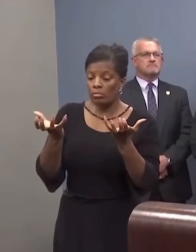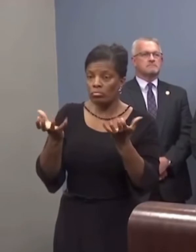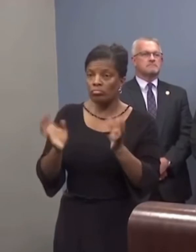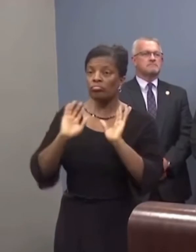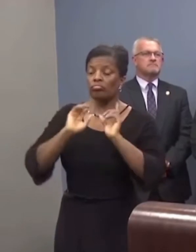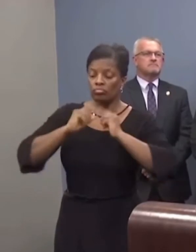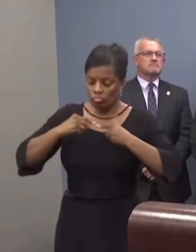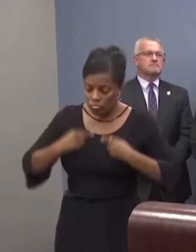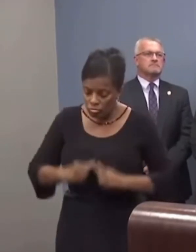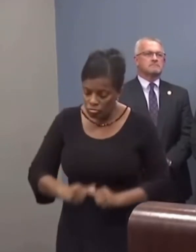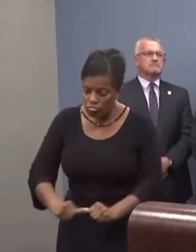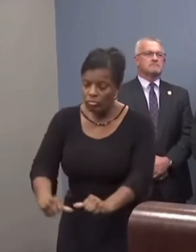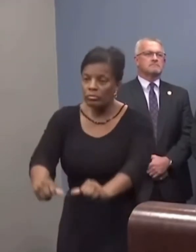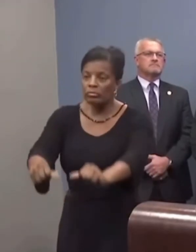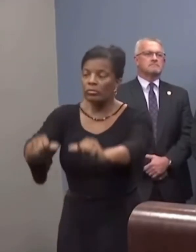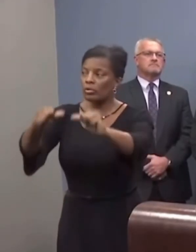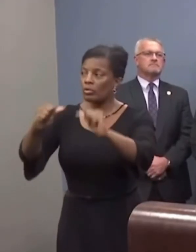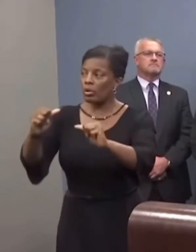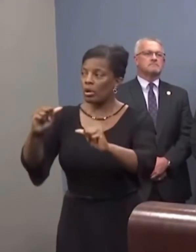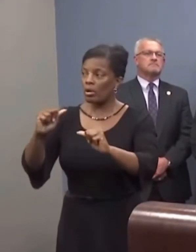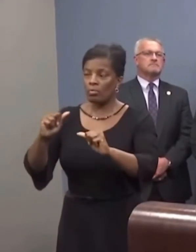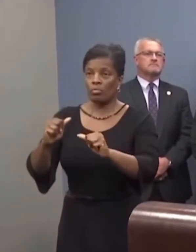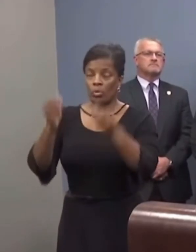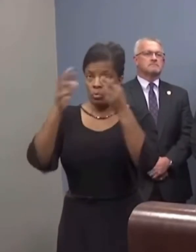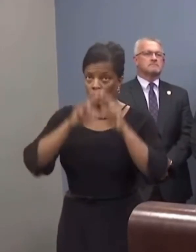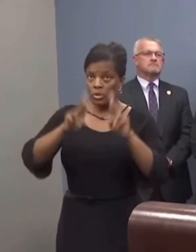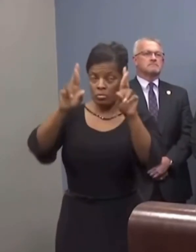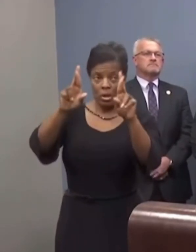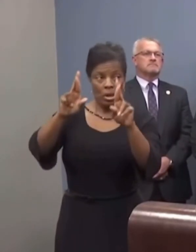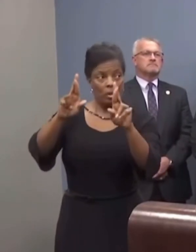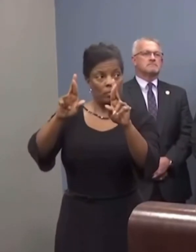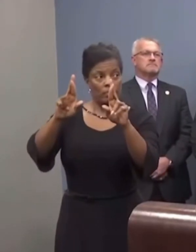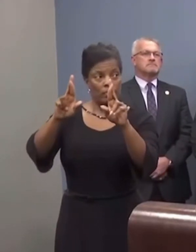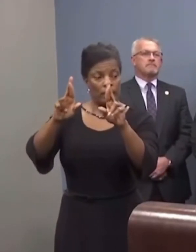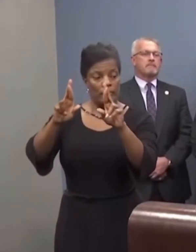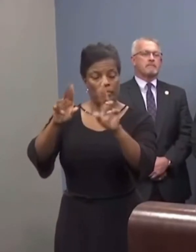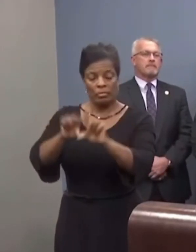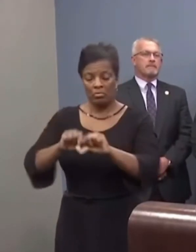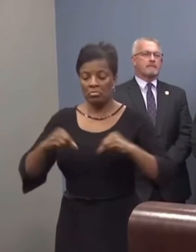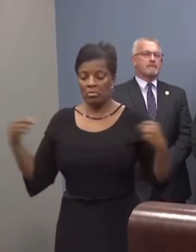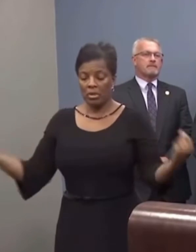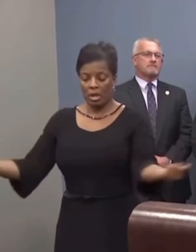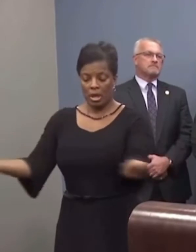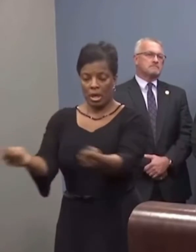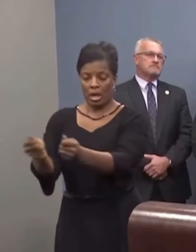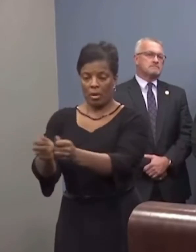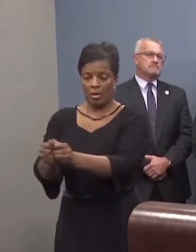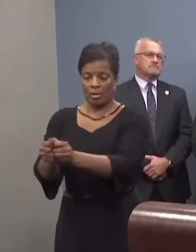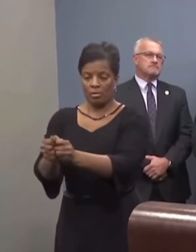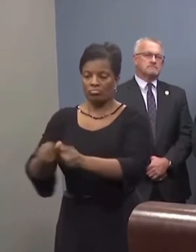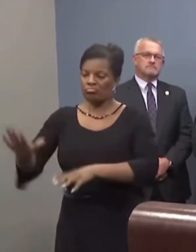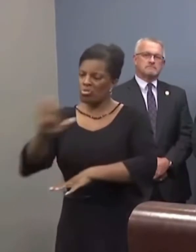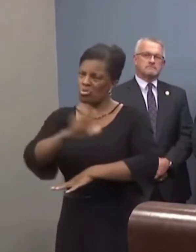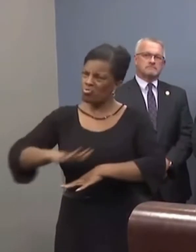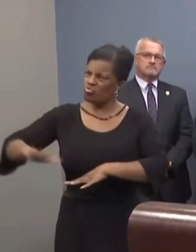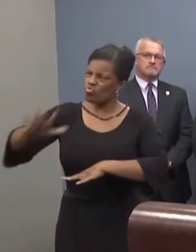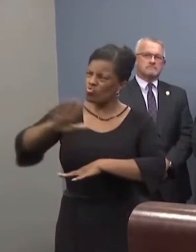situation. We responded out to the area about 2.30 this afternoon.